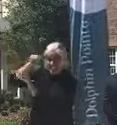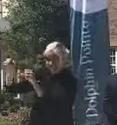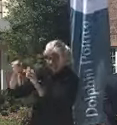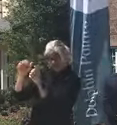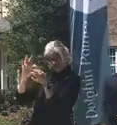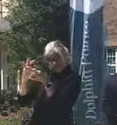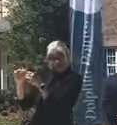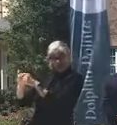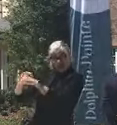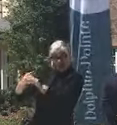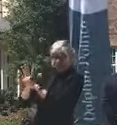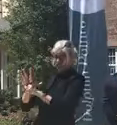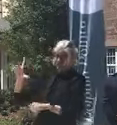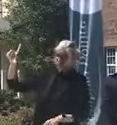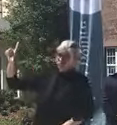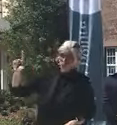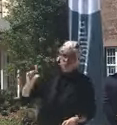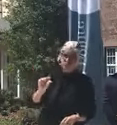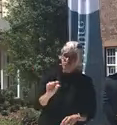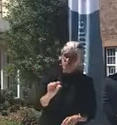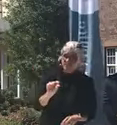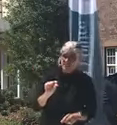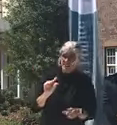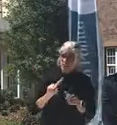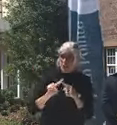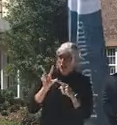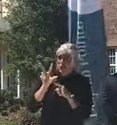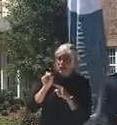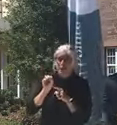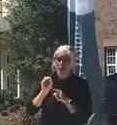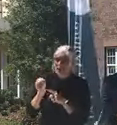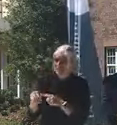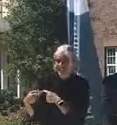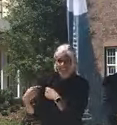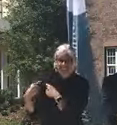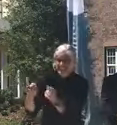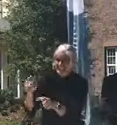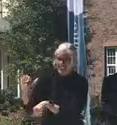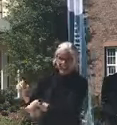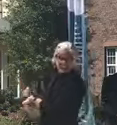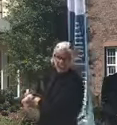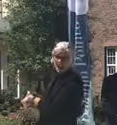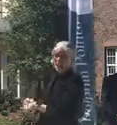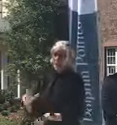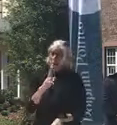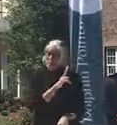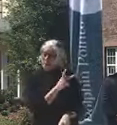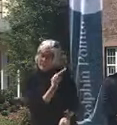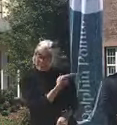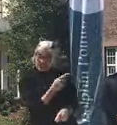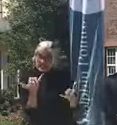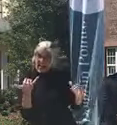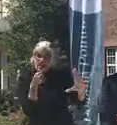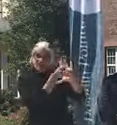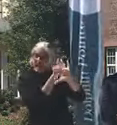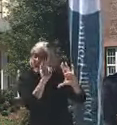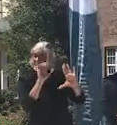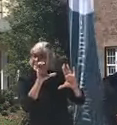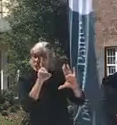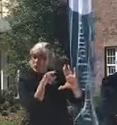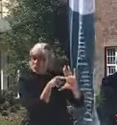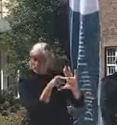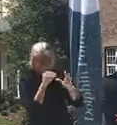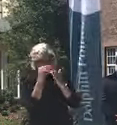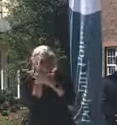have decreased by almost 30 percent. Patients in the ICU in the last three